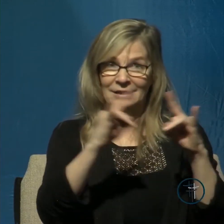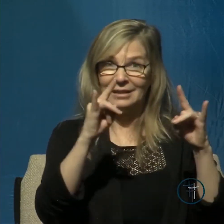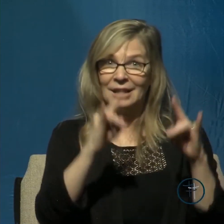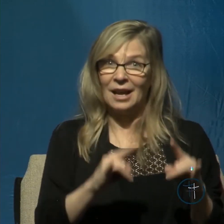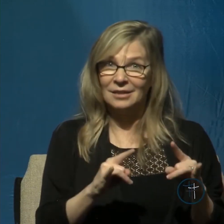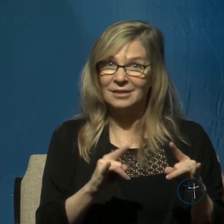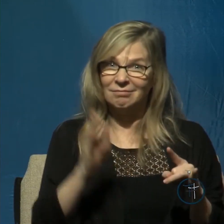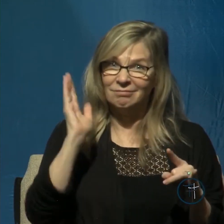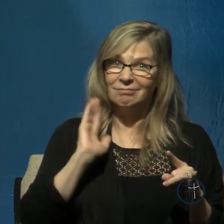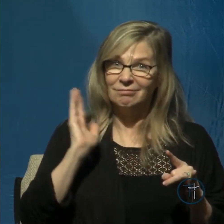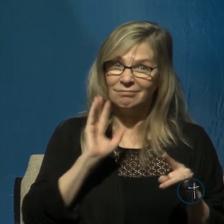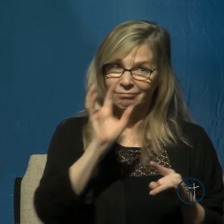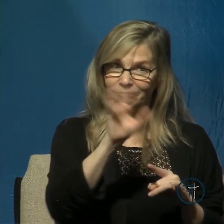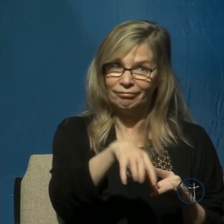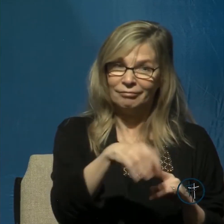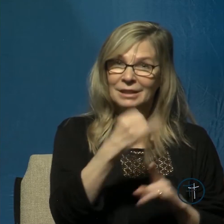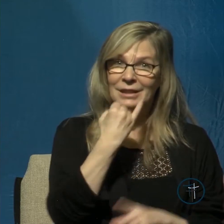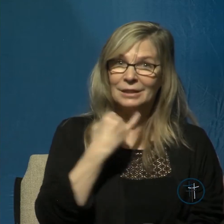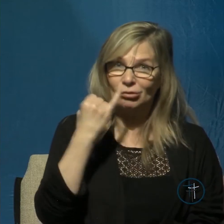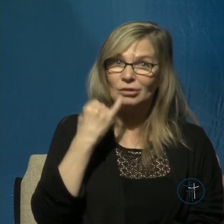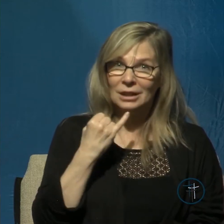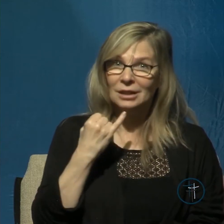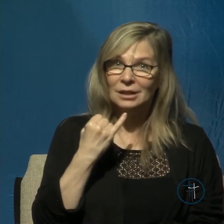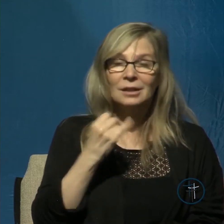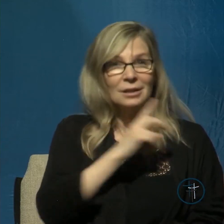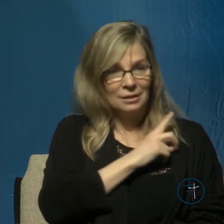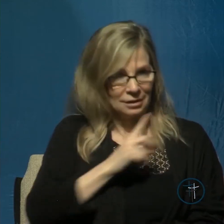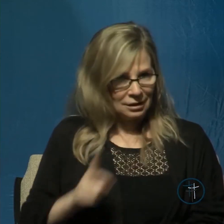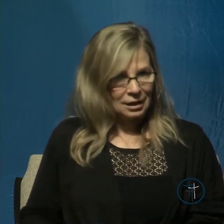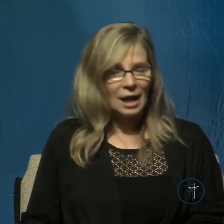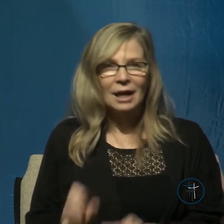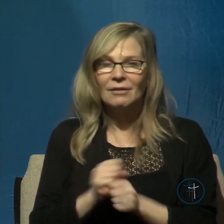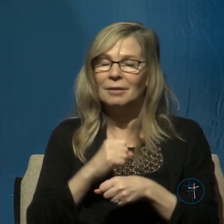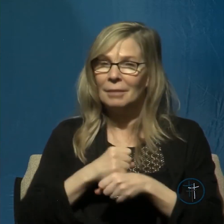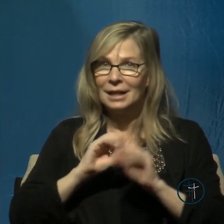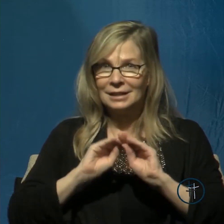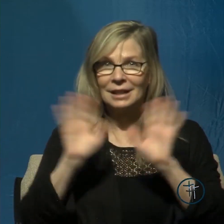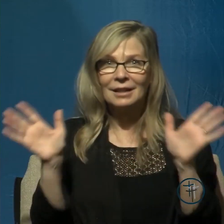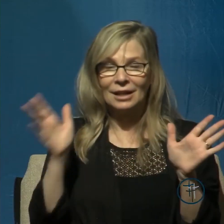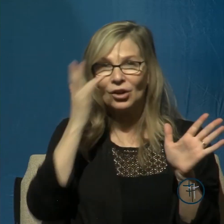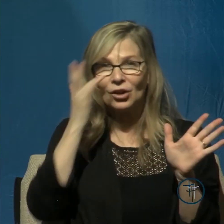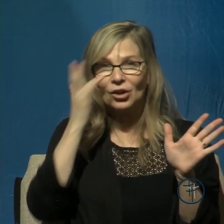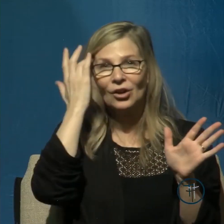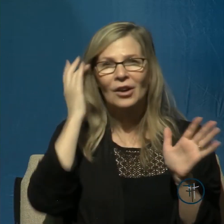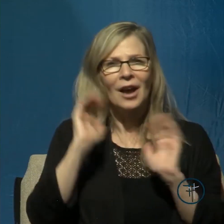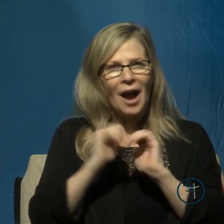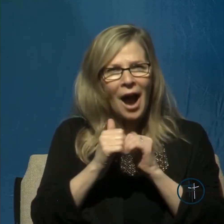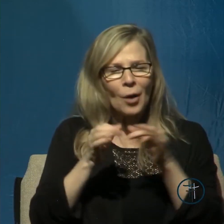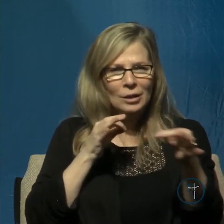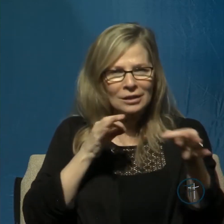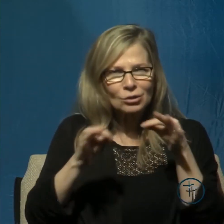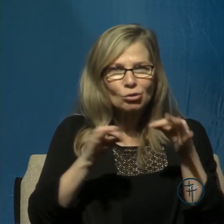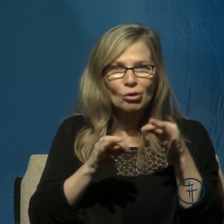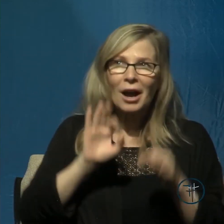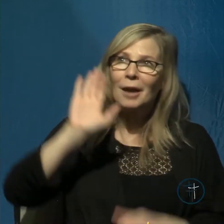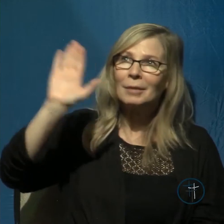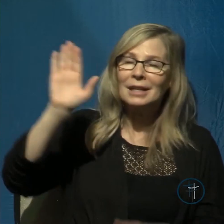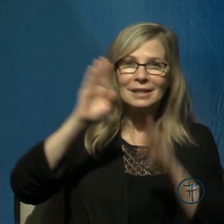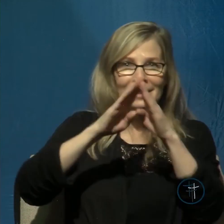not this is not conjecture on our part David makes this very clear by the way he describes God's house in the verses that follow notice